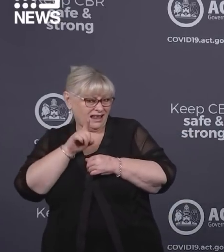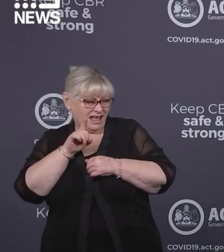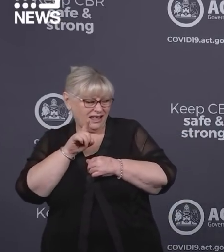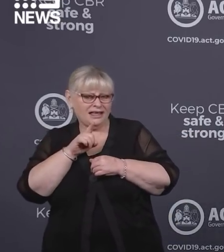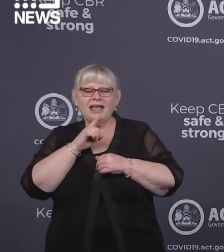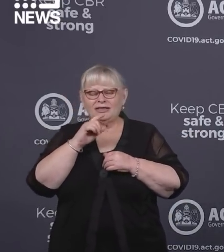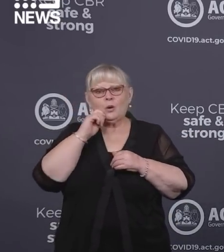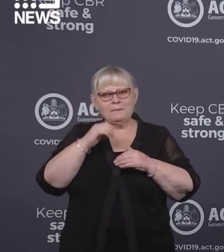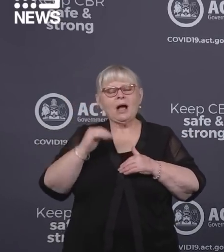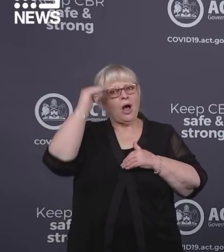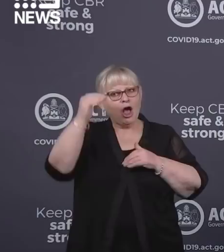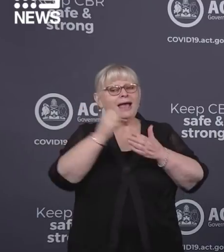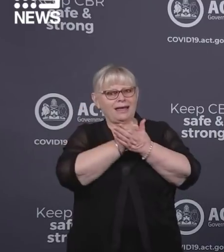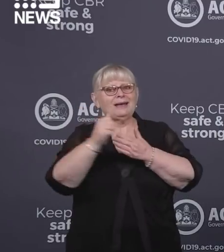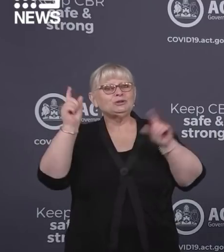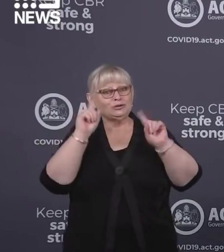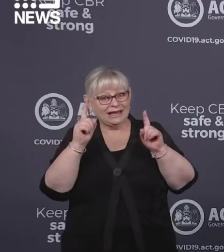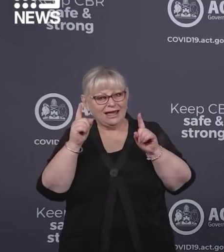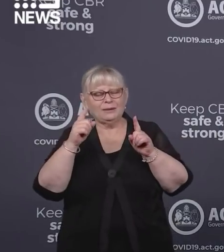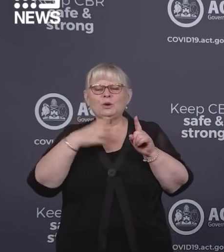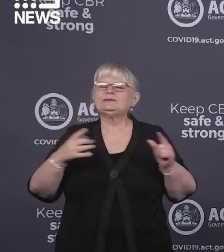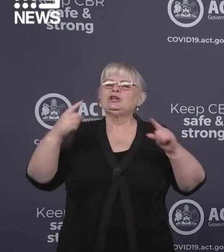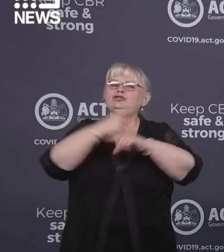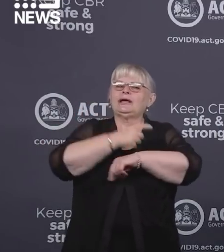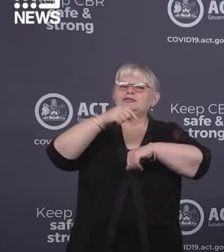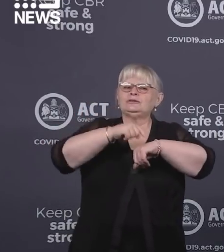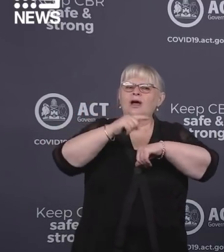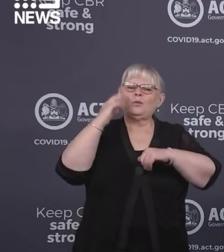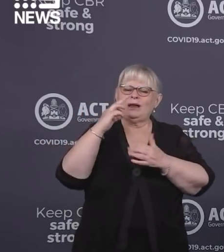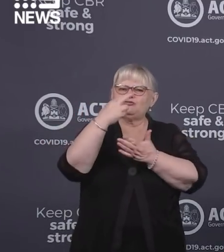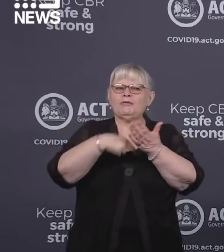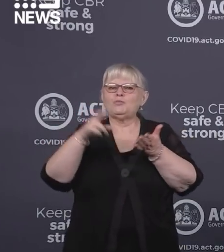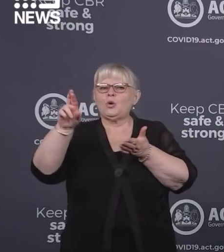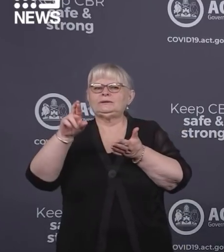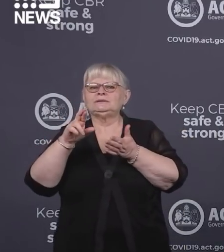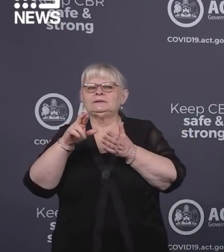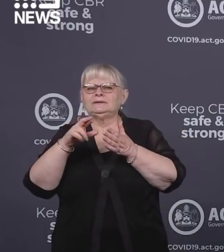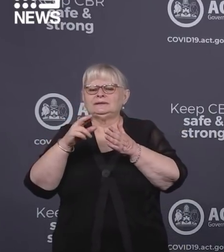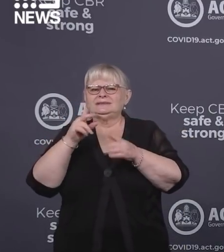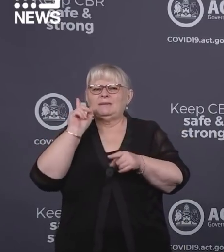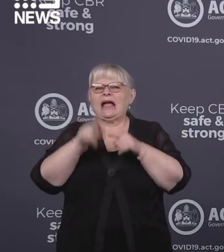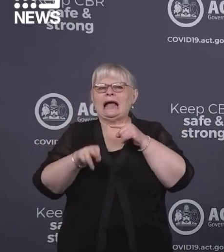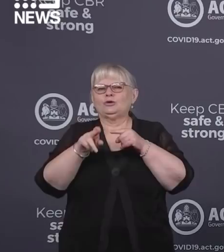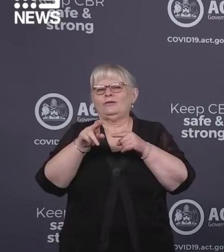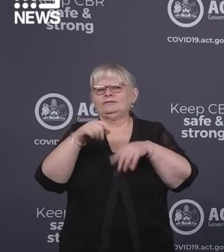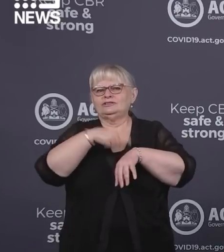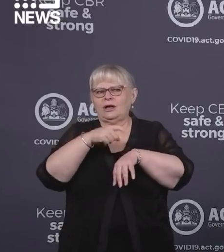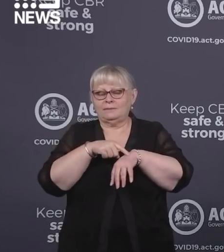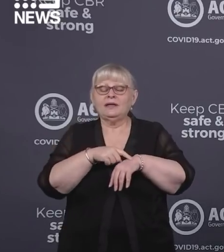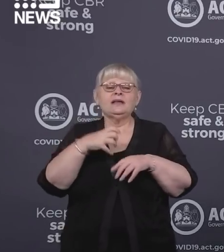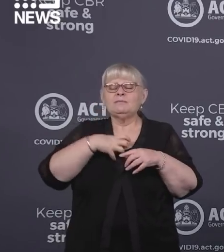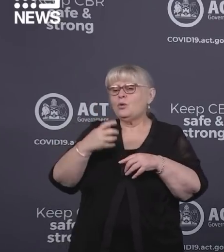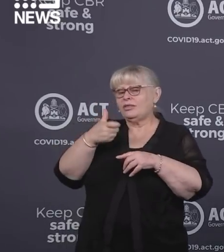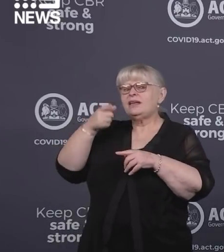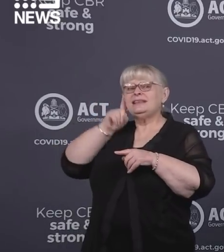by Dr Coleman, a reflection of the slight change in the report in cut off times. It is a larger number